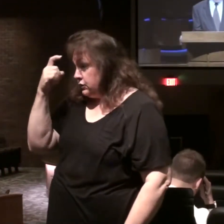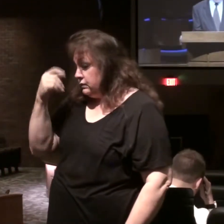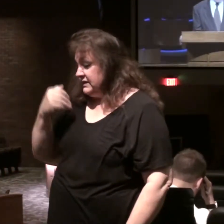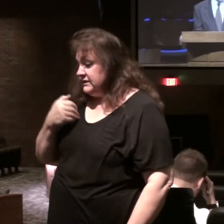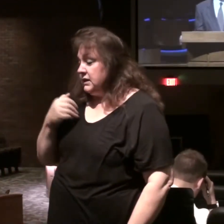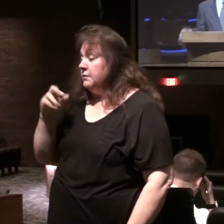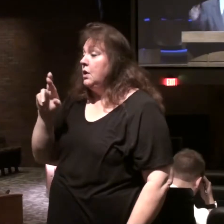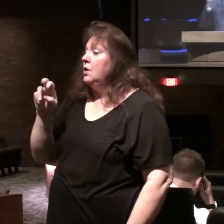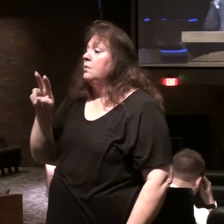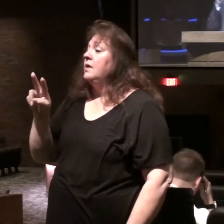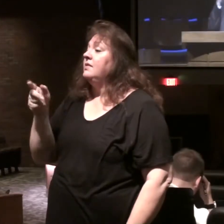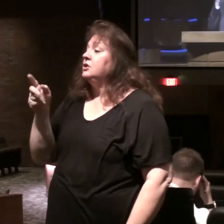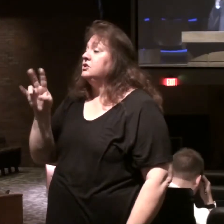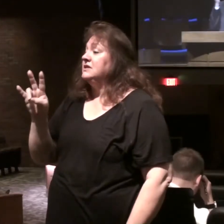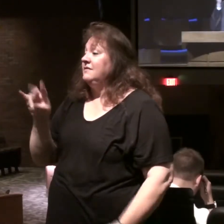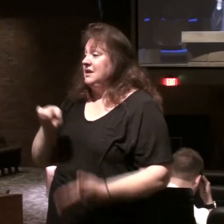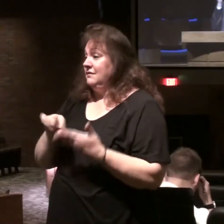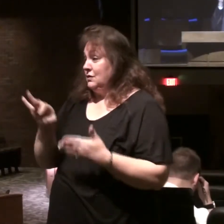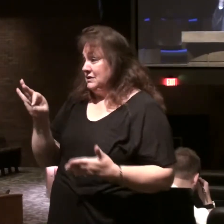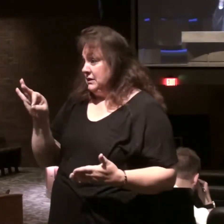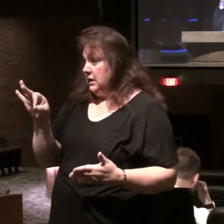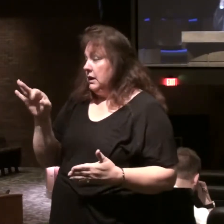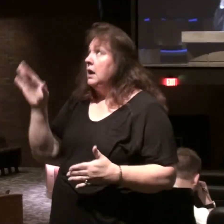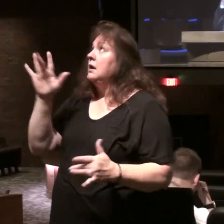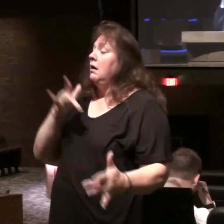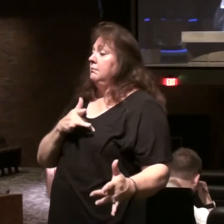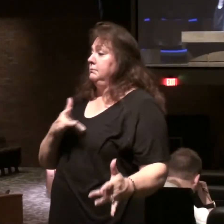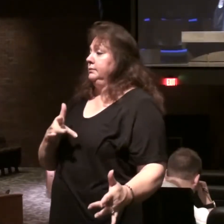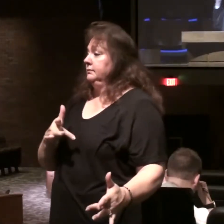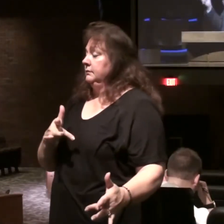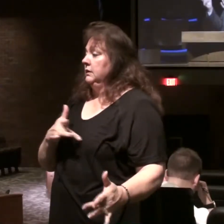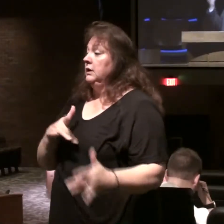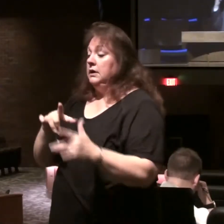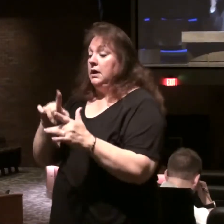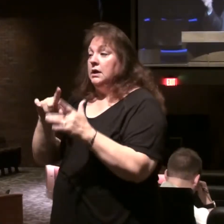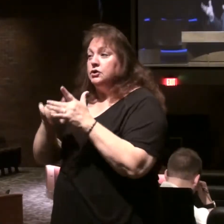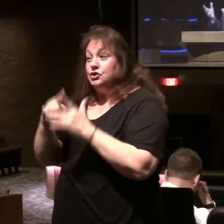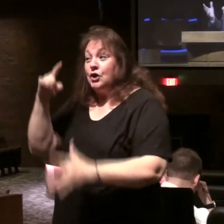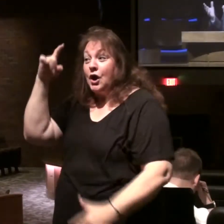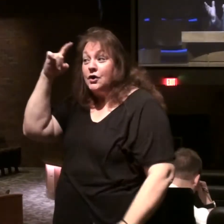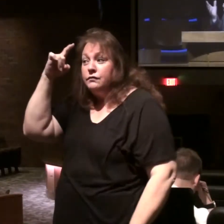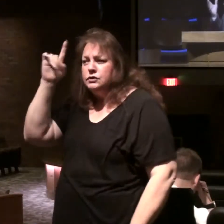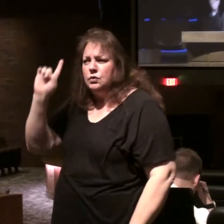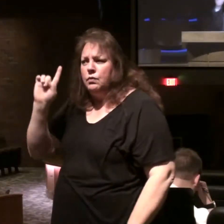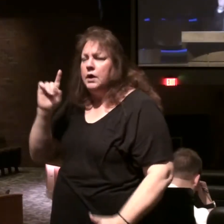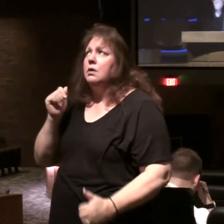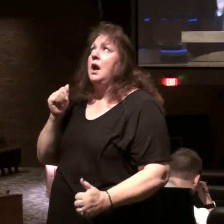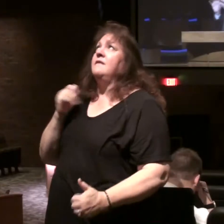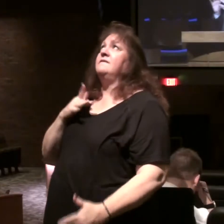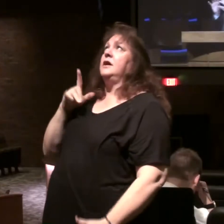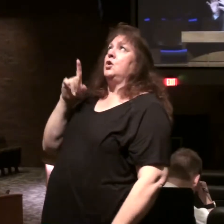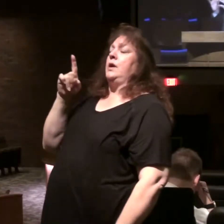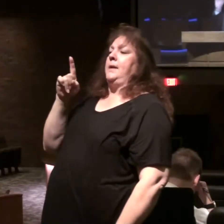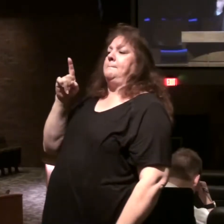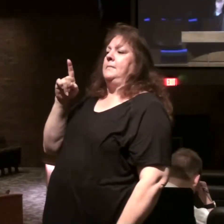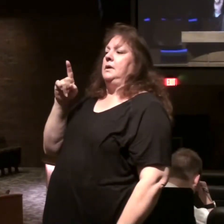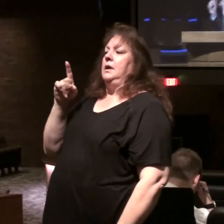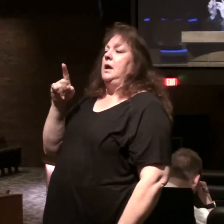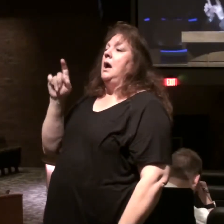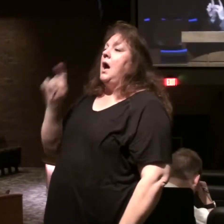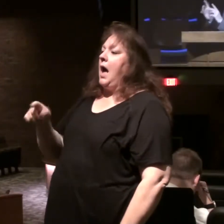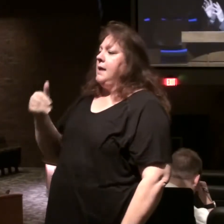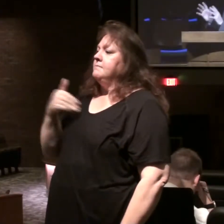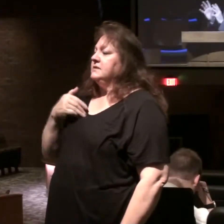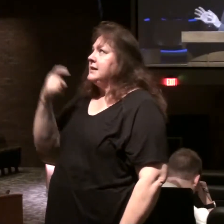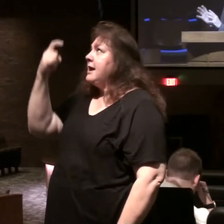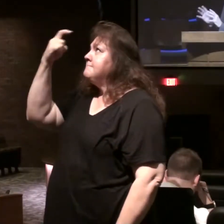17 God intends for us the beginning of wisdom is the fear of the Lord we as God's people are to